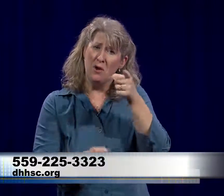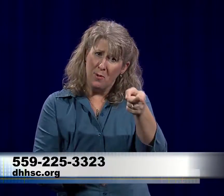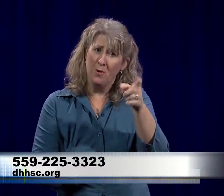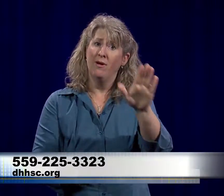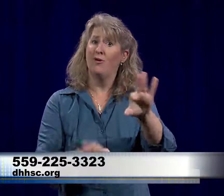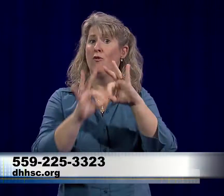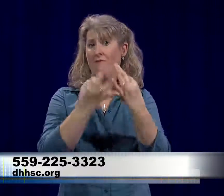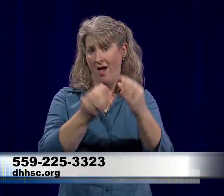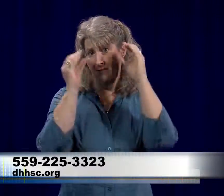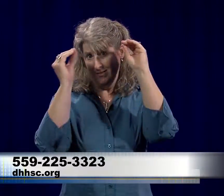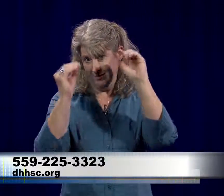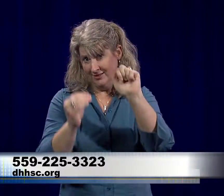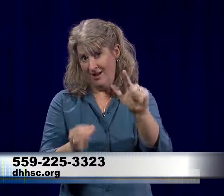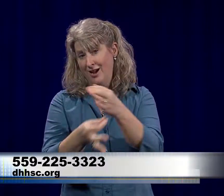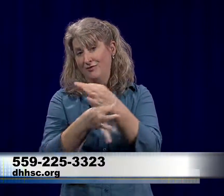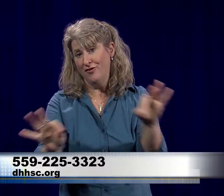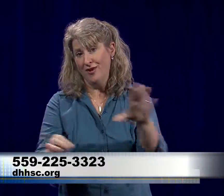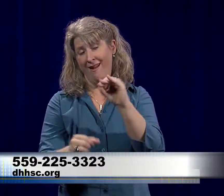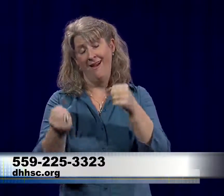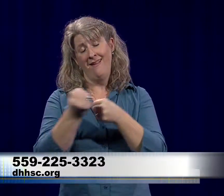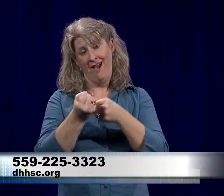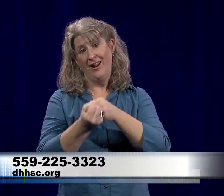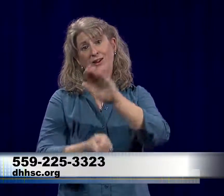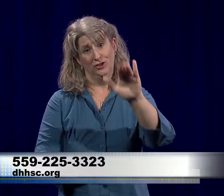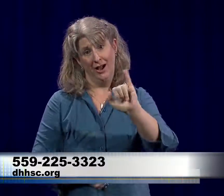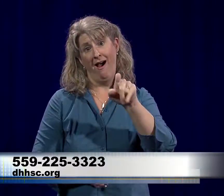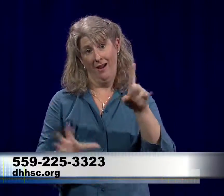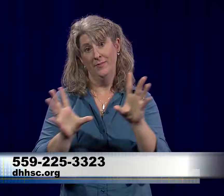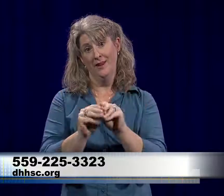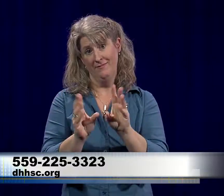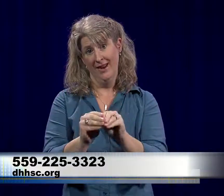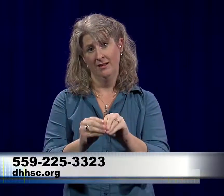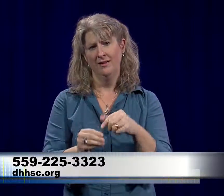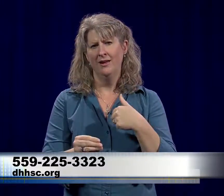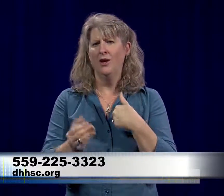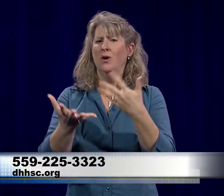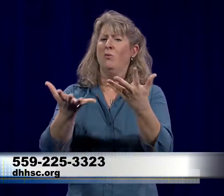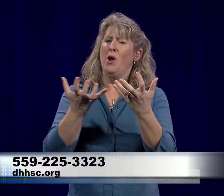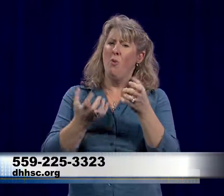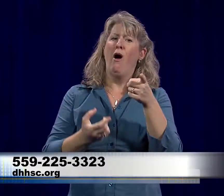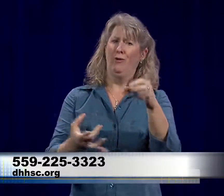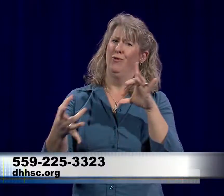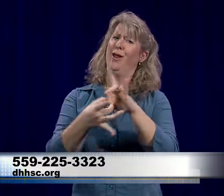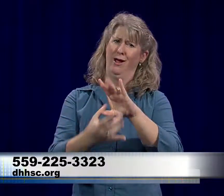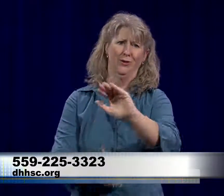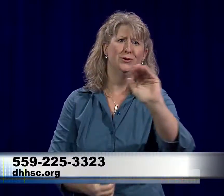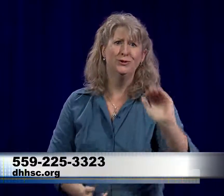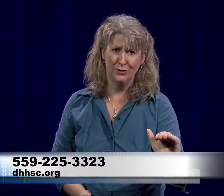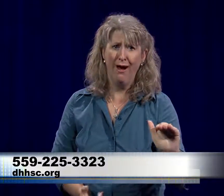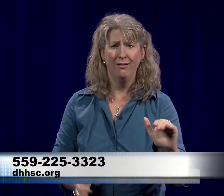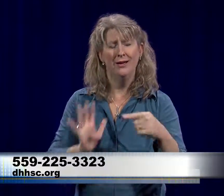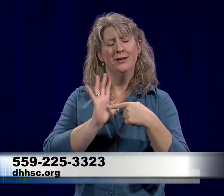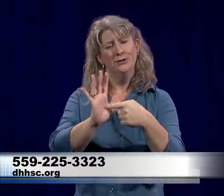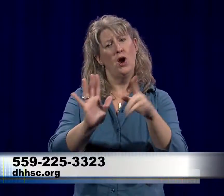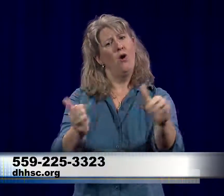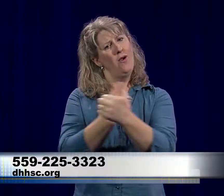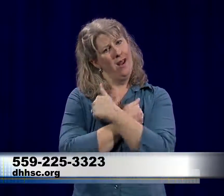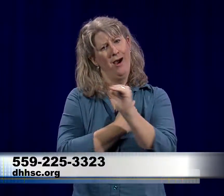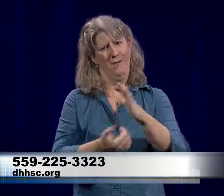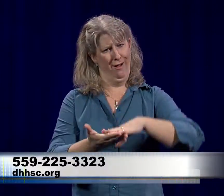staff is ready to support you and your family to teach ASL for free and advocate at your child's IEP meetings. We want you to really